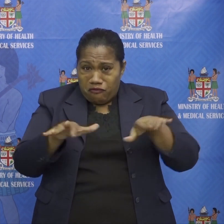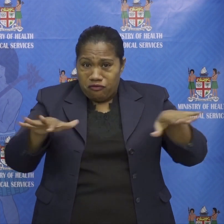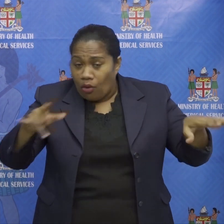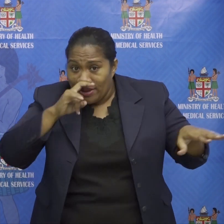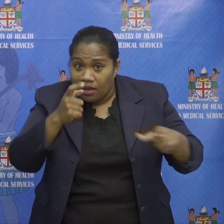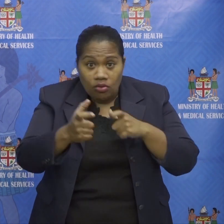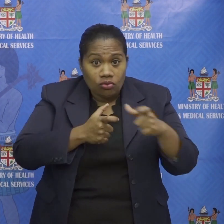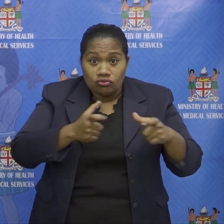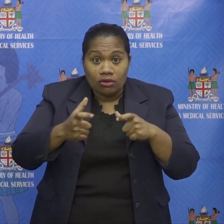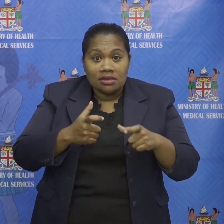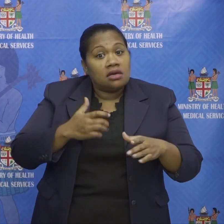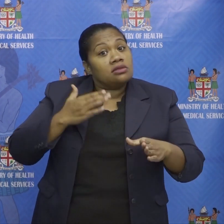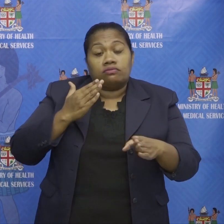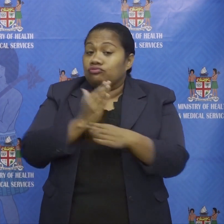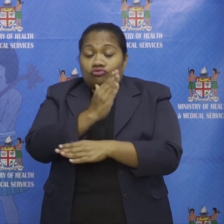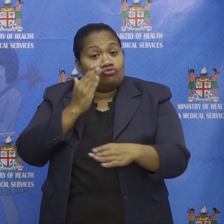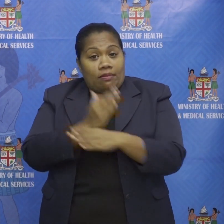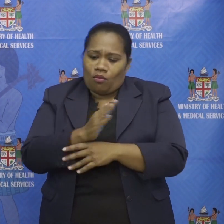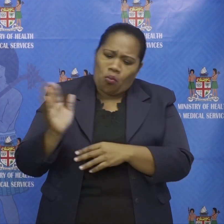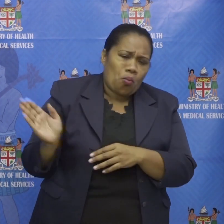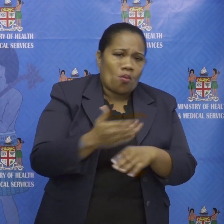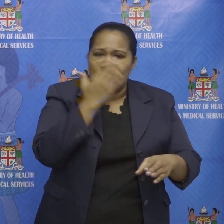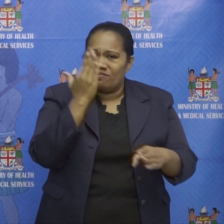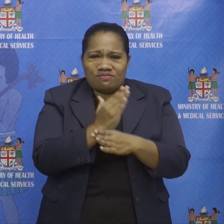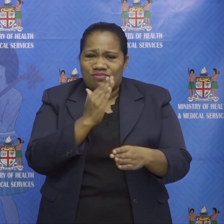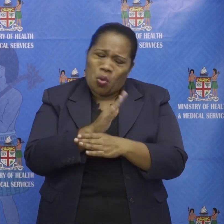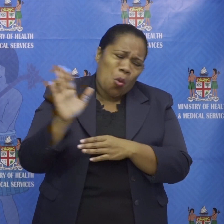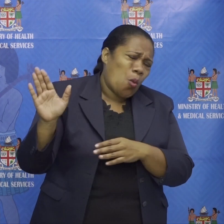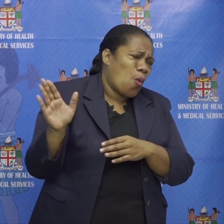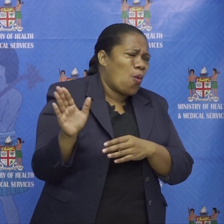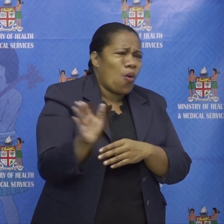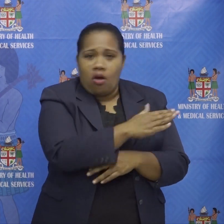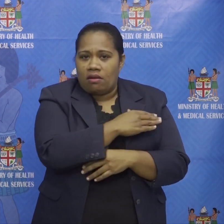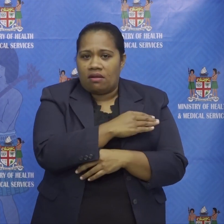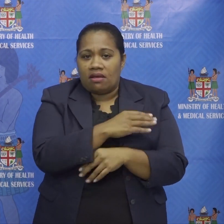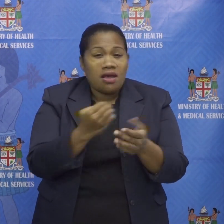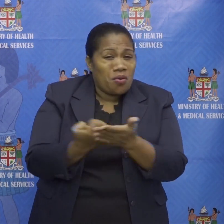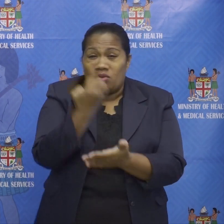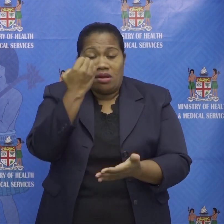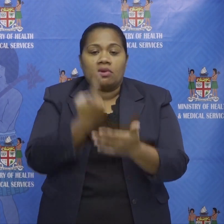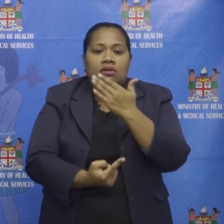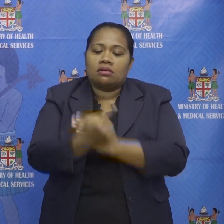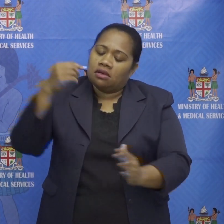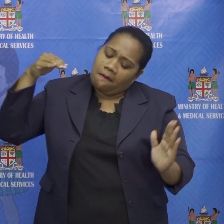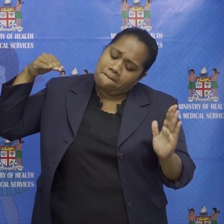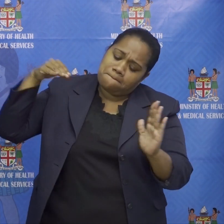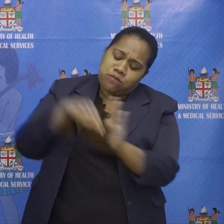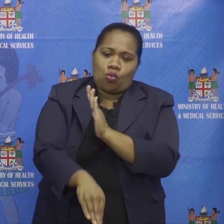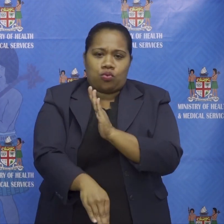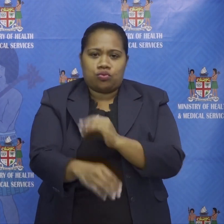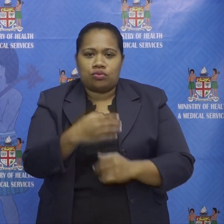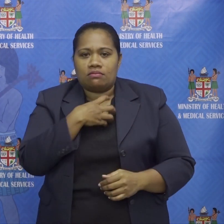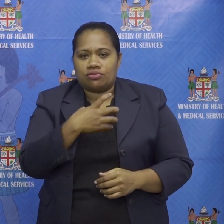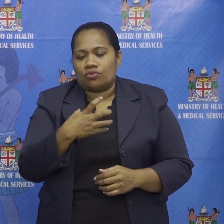micro small and medium enterprises entire industries and our economy as a whole will fall into more and more die streets